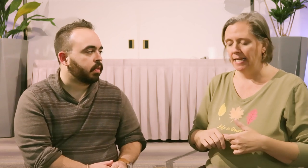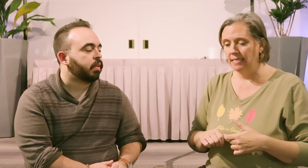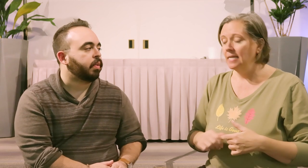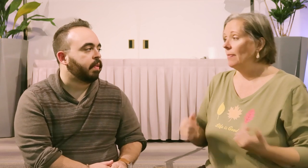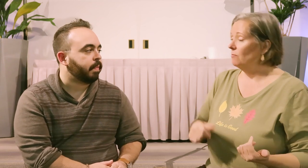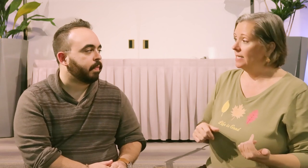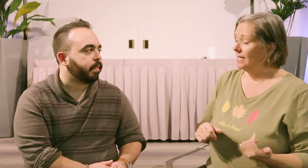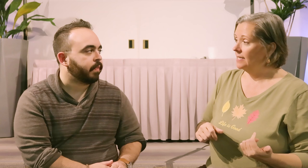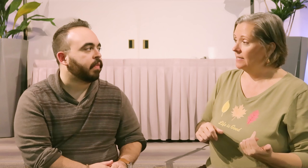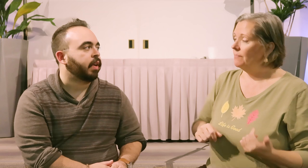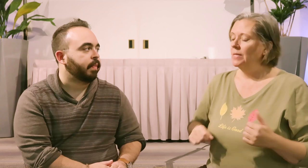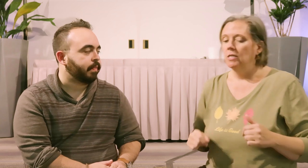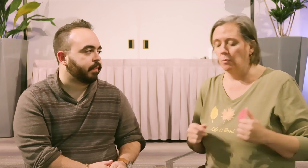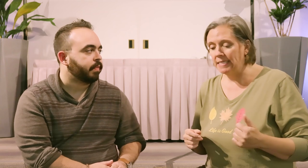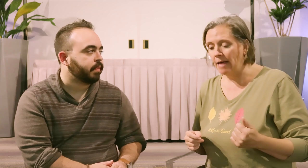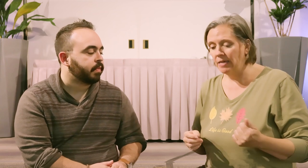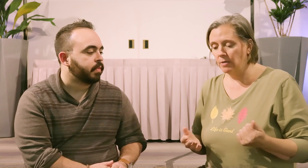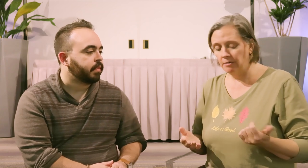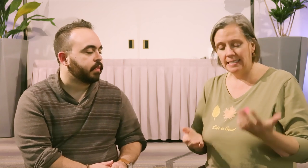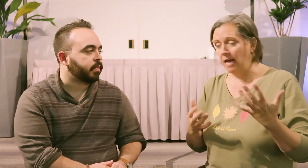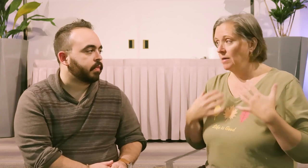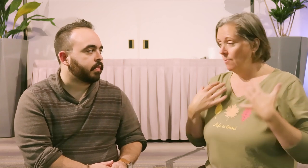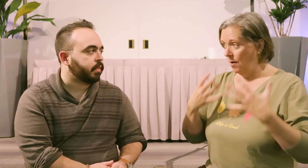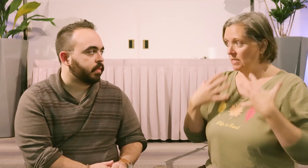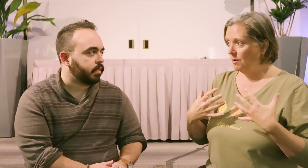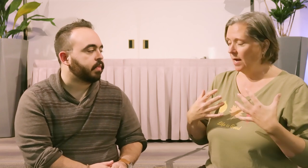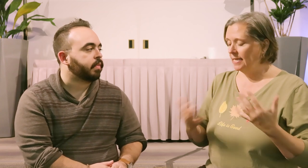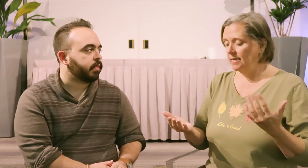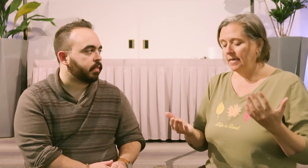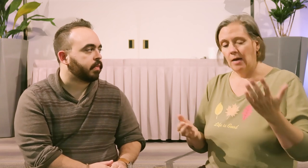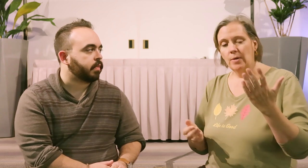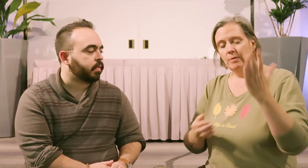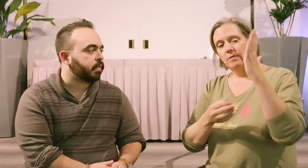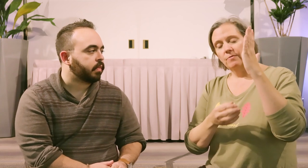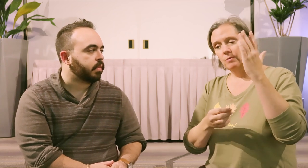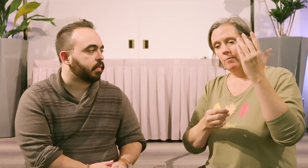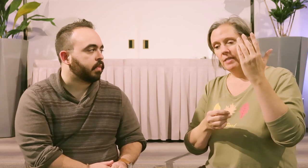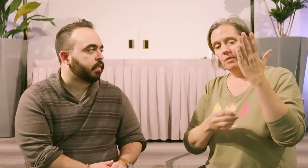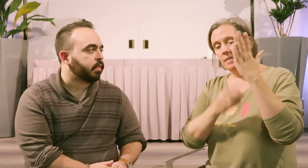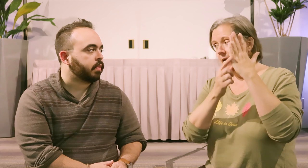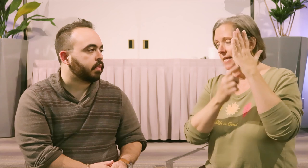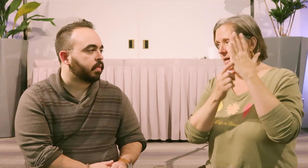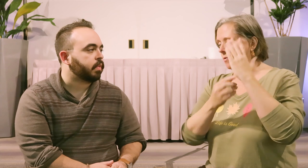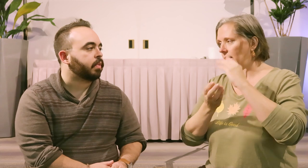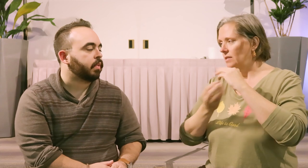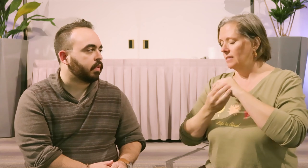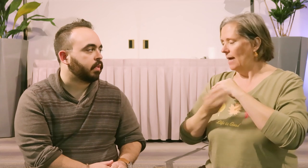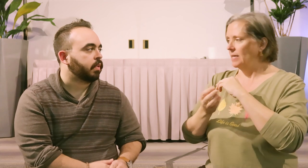second and then reassess. Right. So when we're tapping we're literally tapping on parts of our body and what we do the first point we're gonna do is the side of the hand point. So you're just tapping